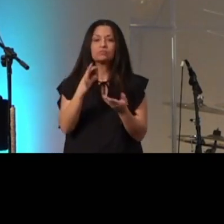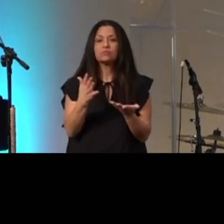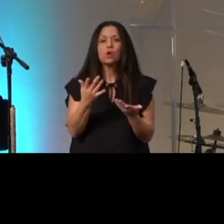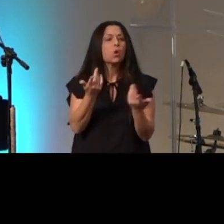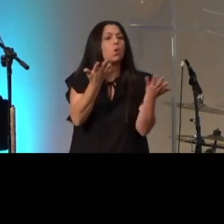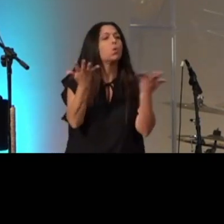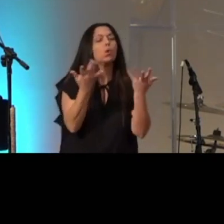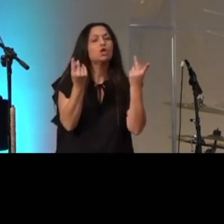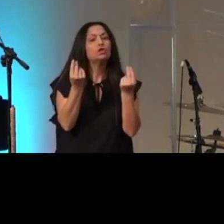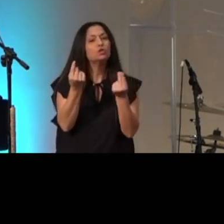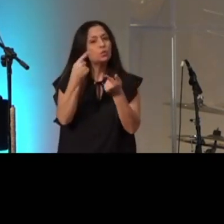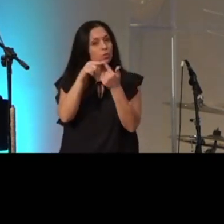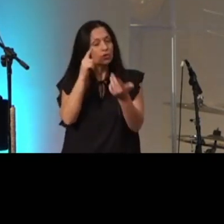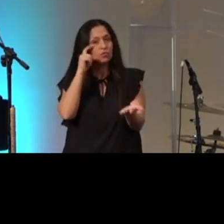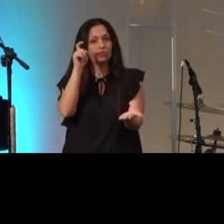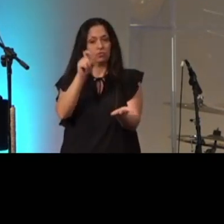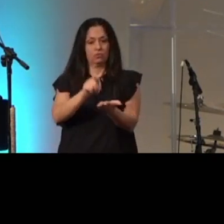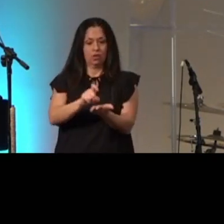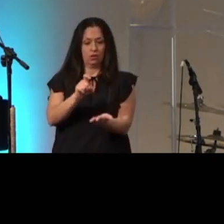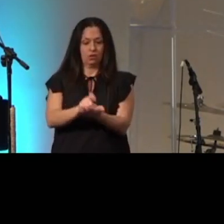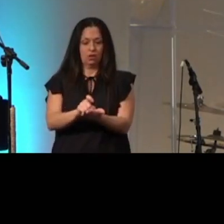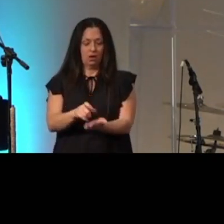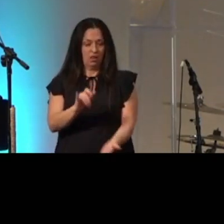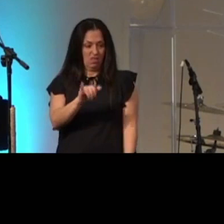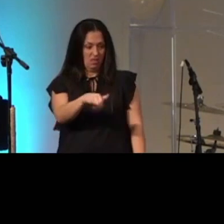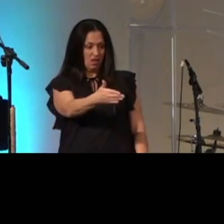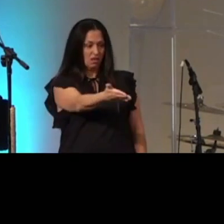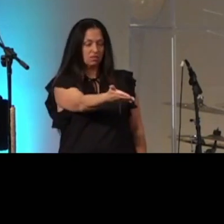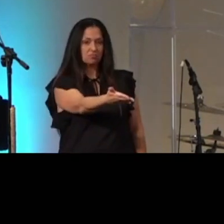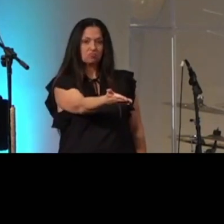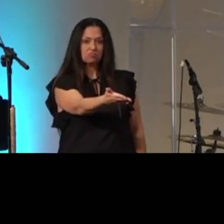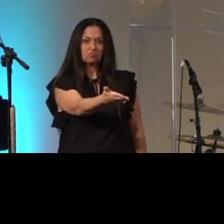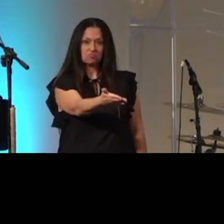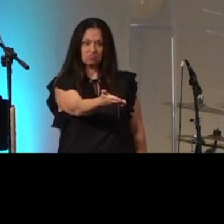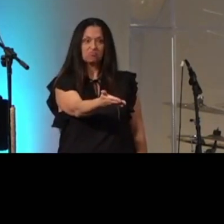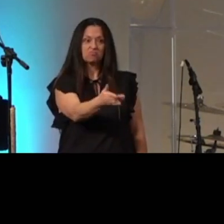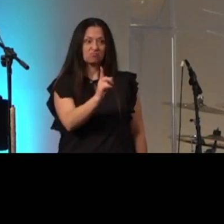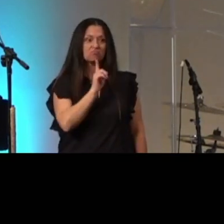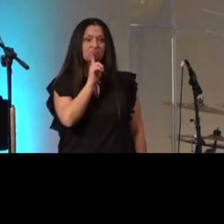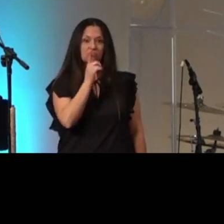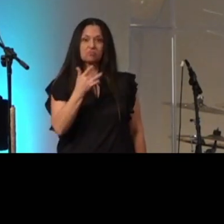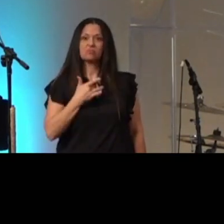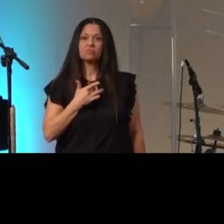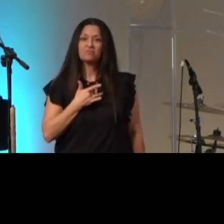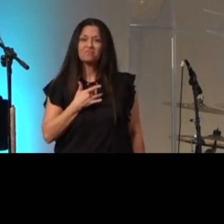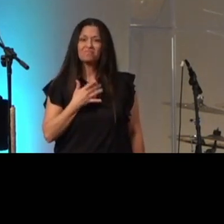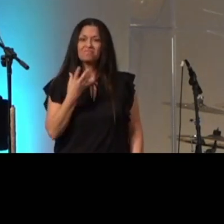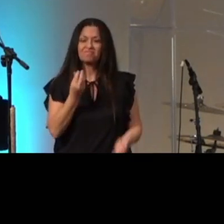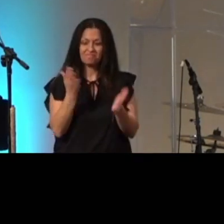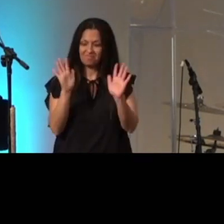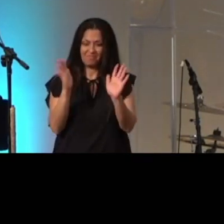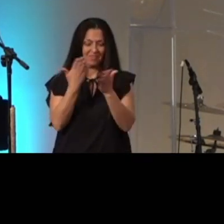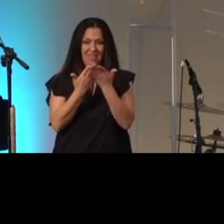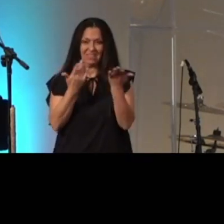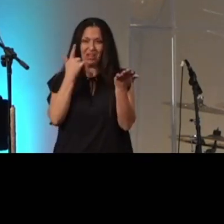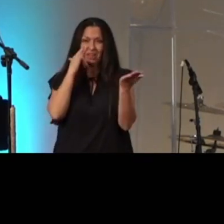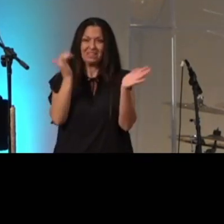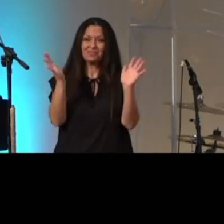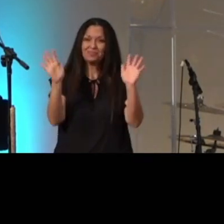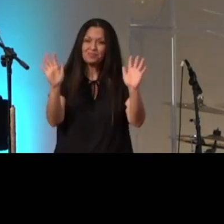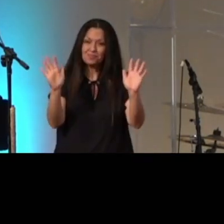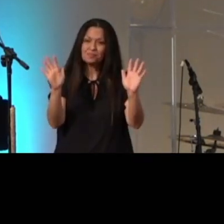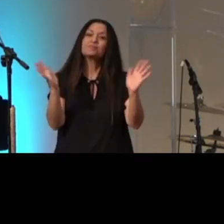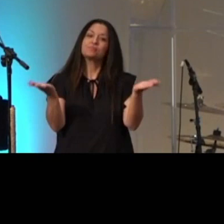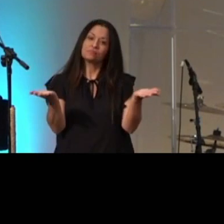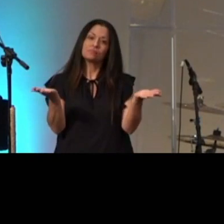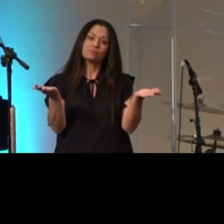when you recognize that that is the condition of your heart and this is what your hands look like